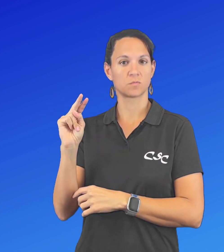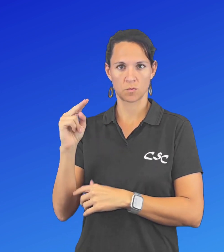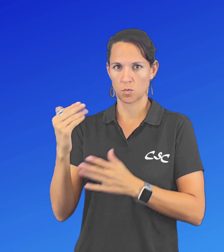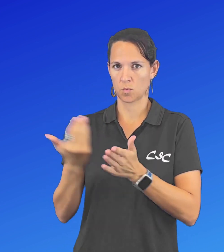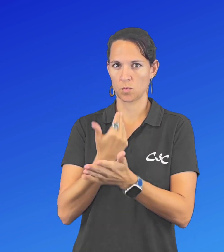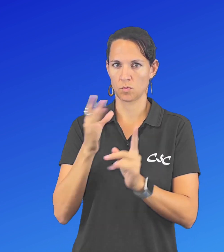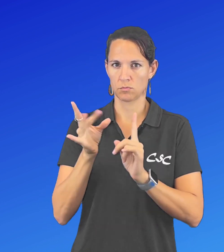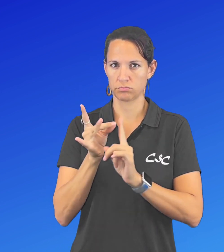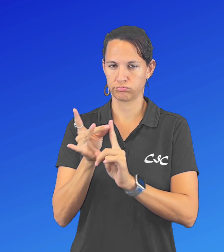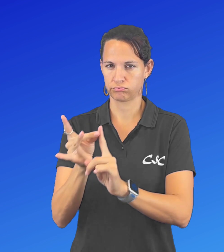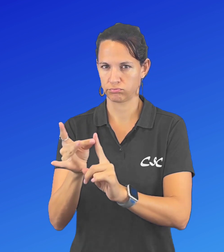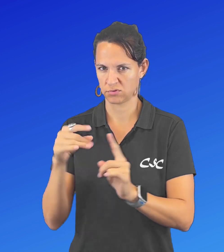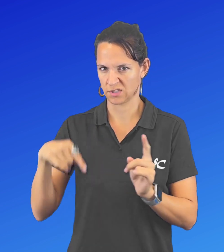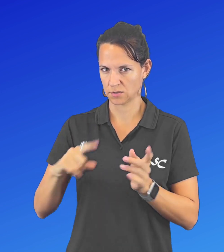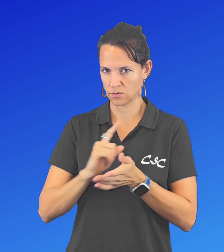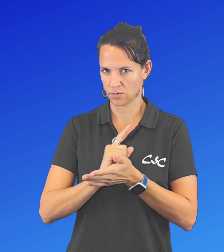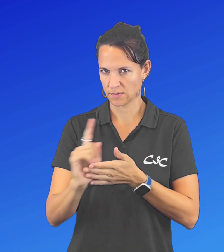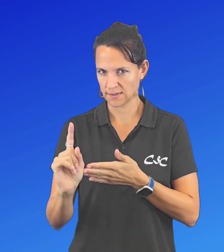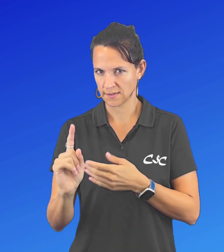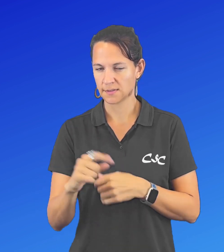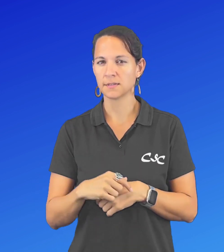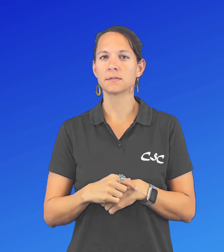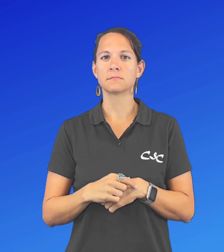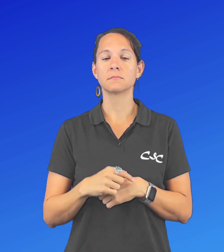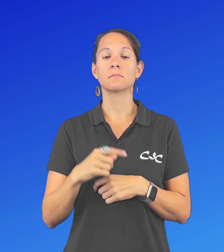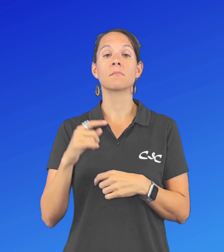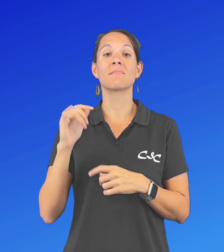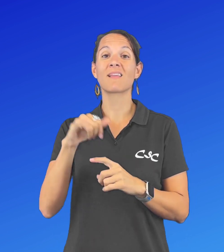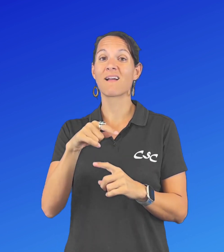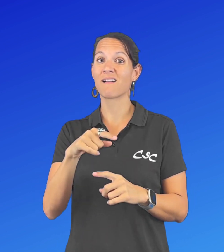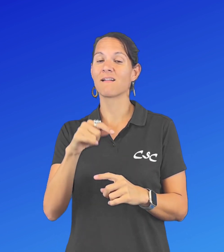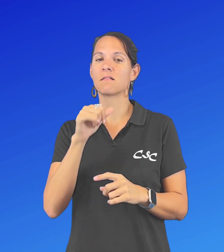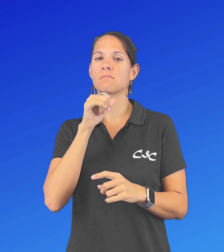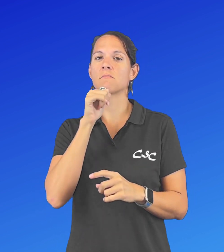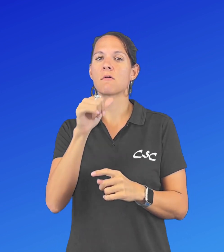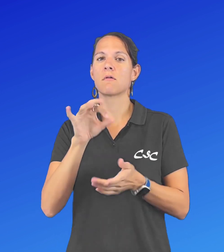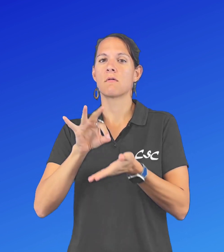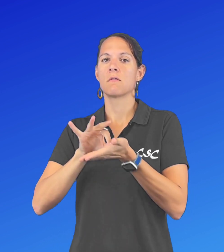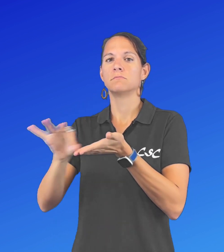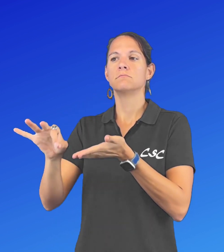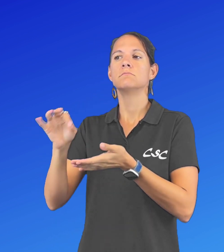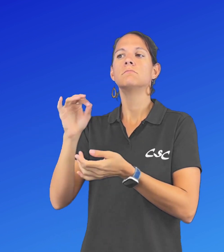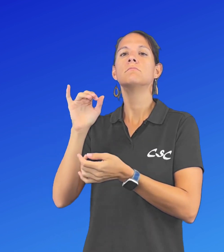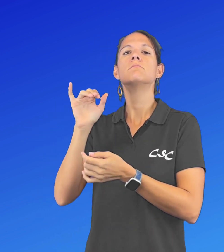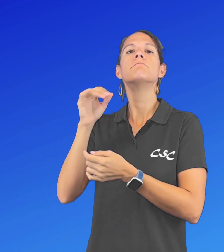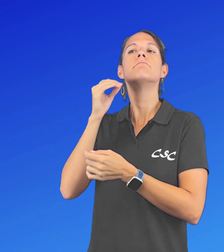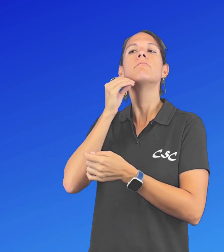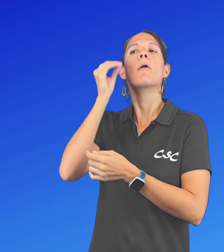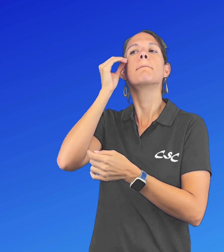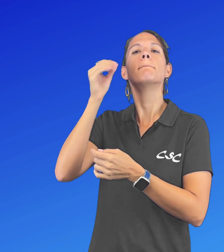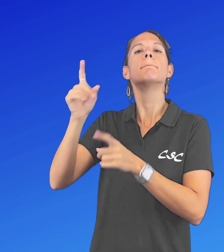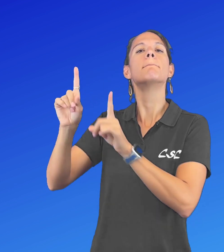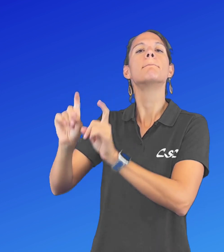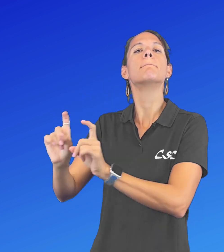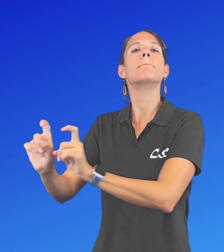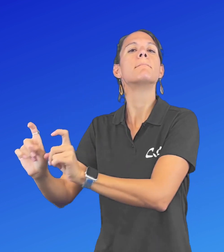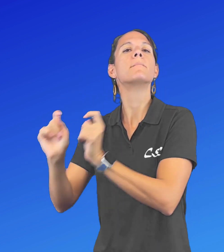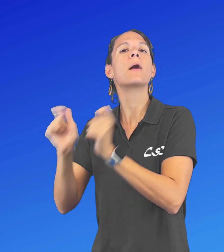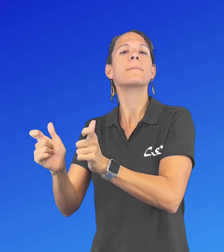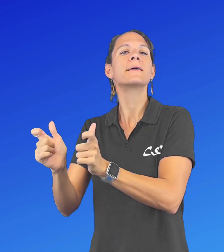There are 1,052 new cases this week. This doesn't include home testing,